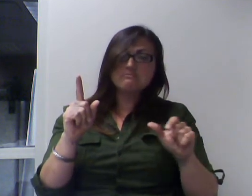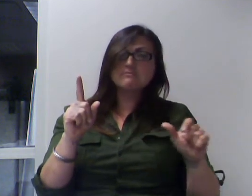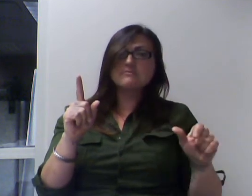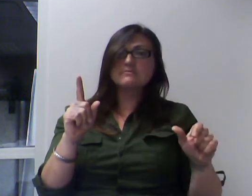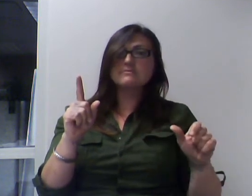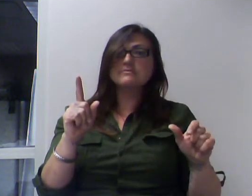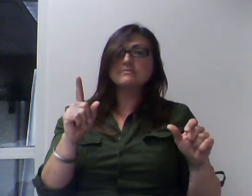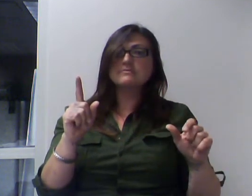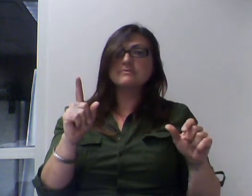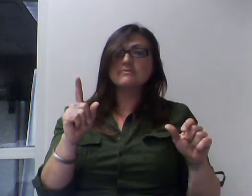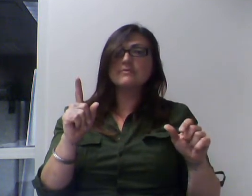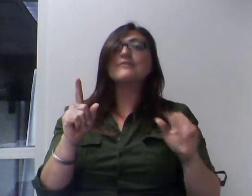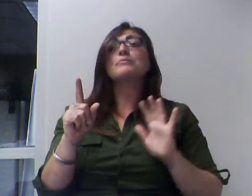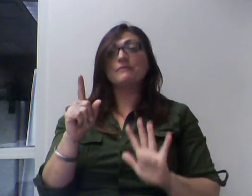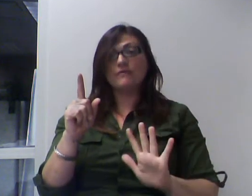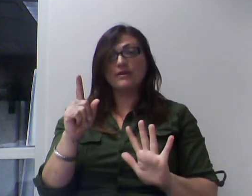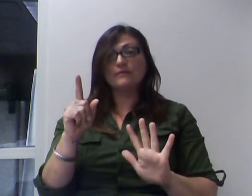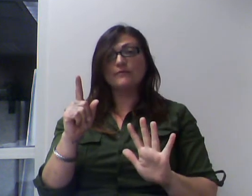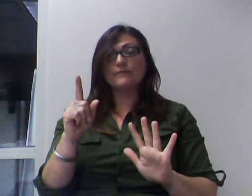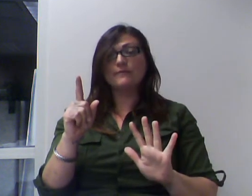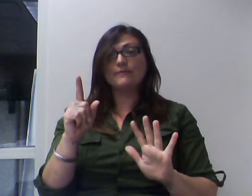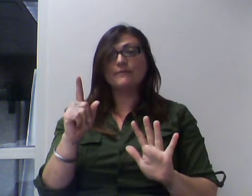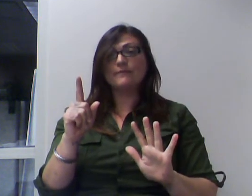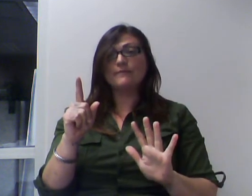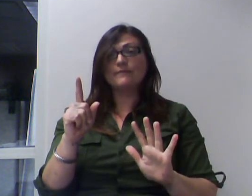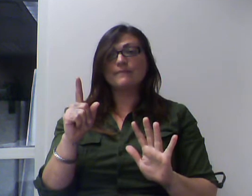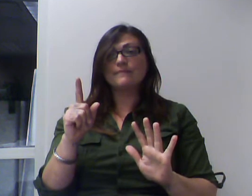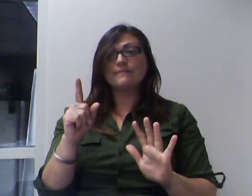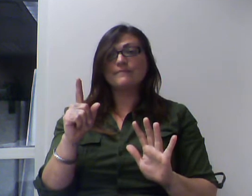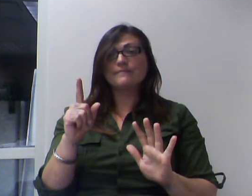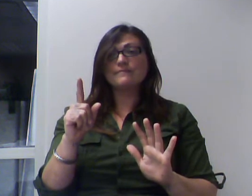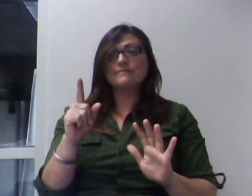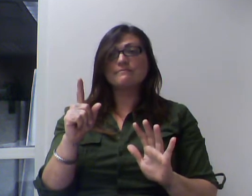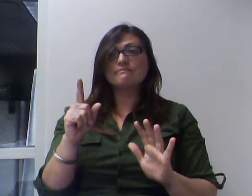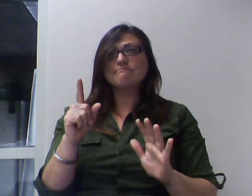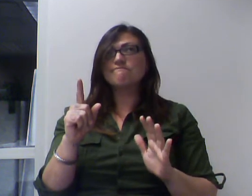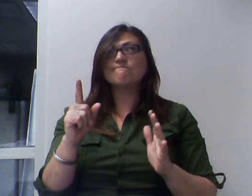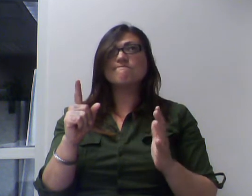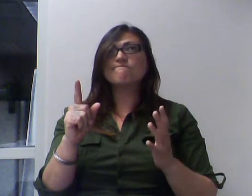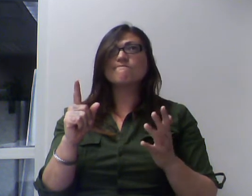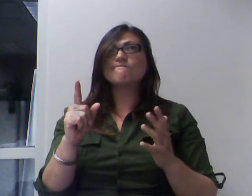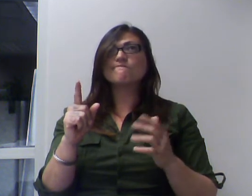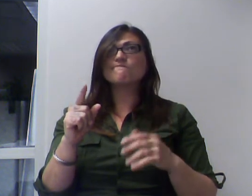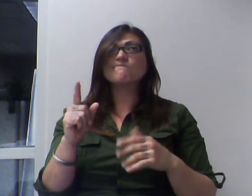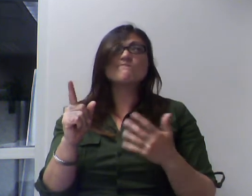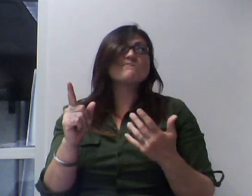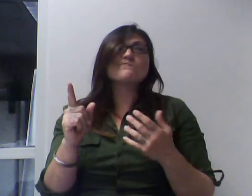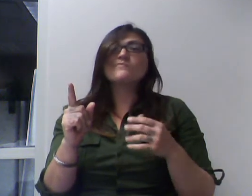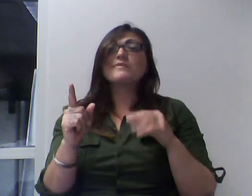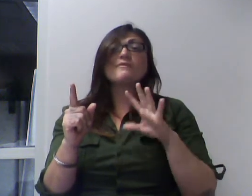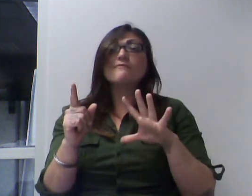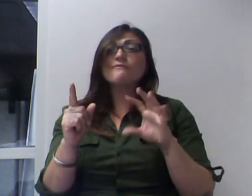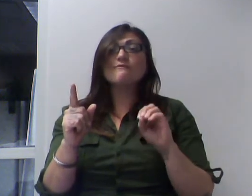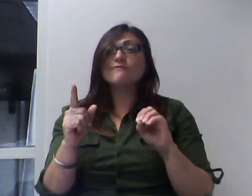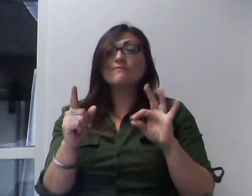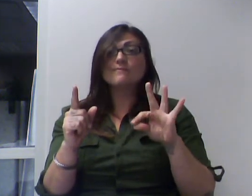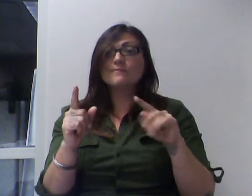5. If it's 50 feet and we use